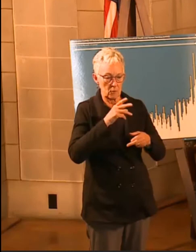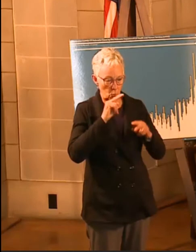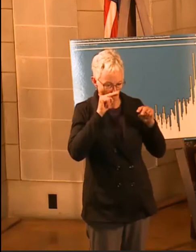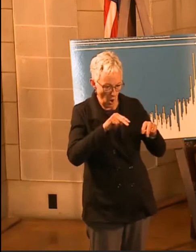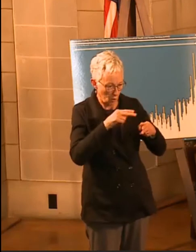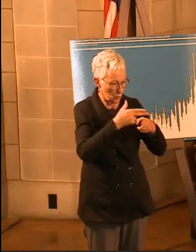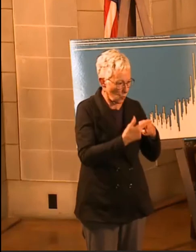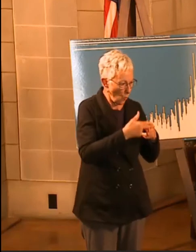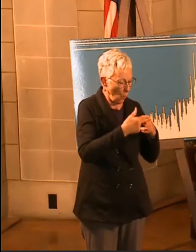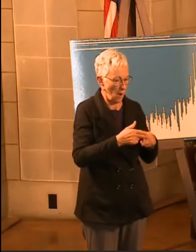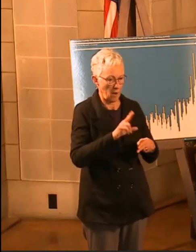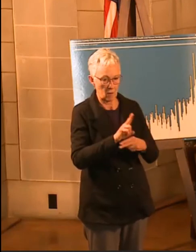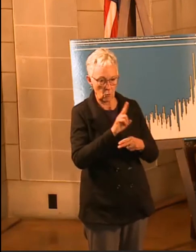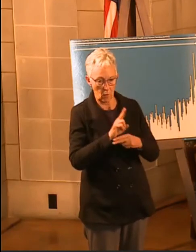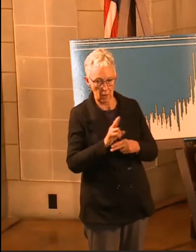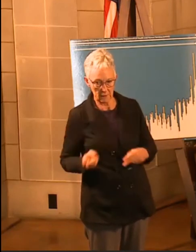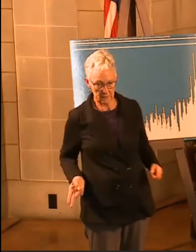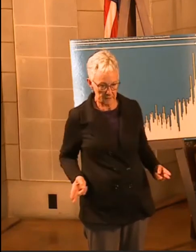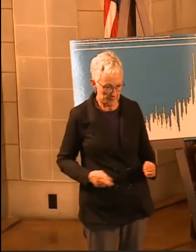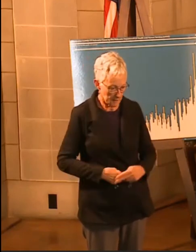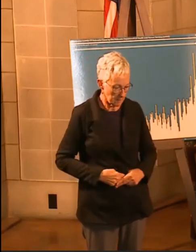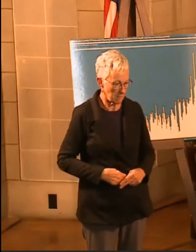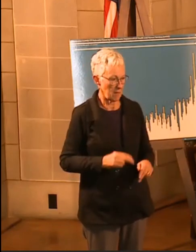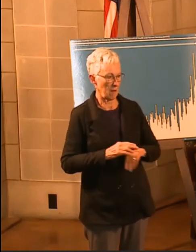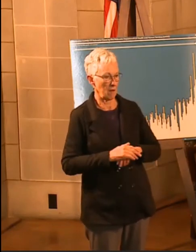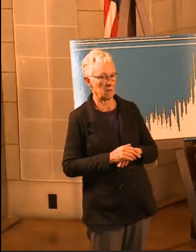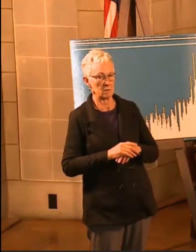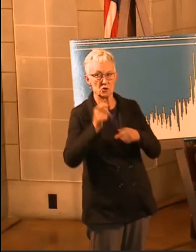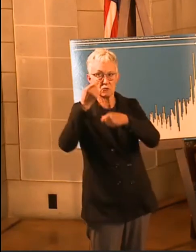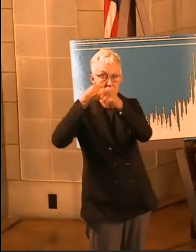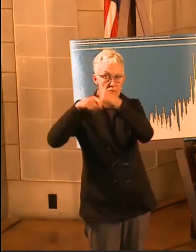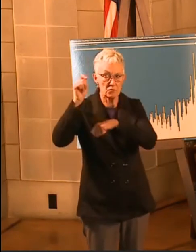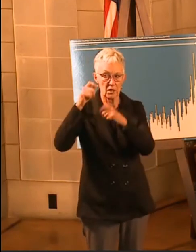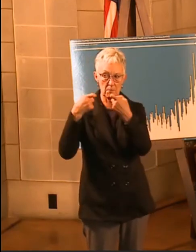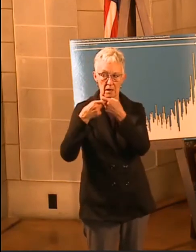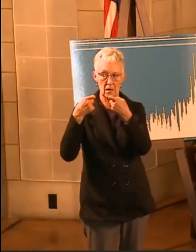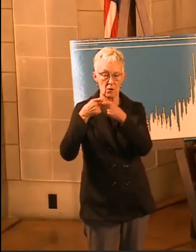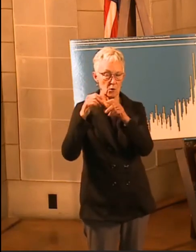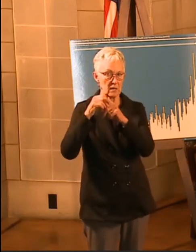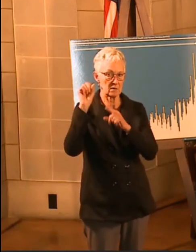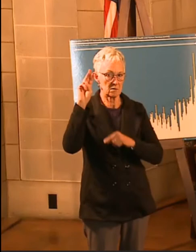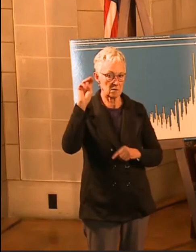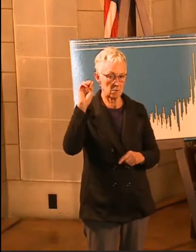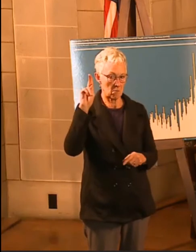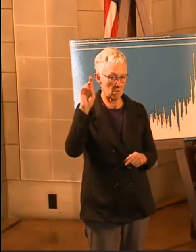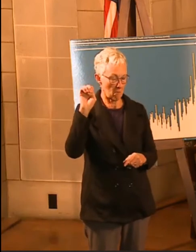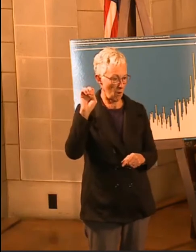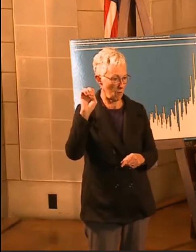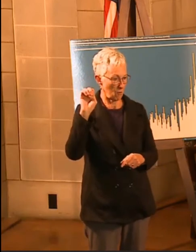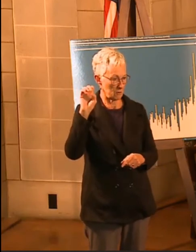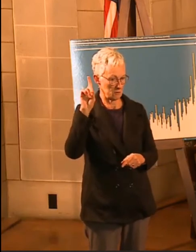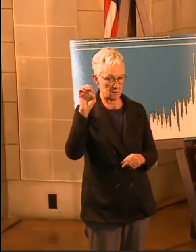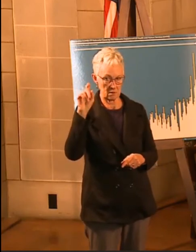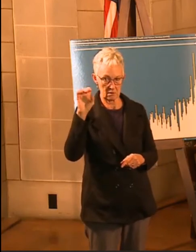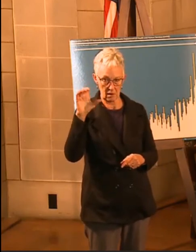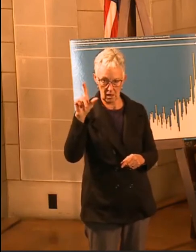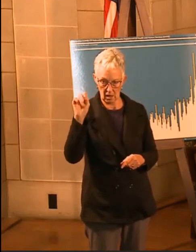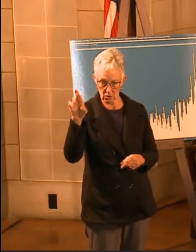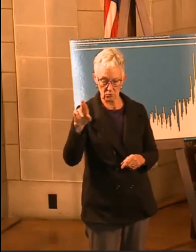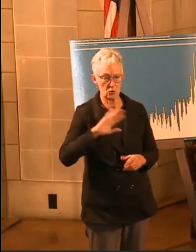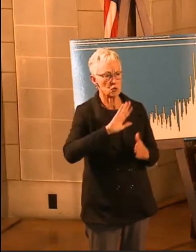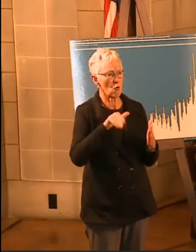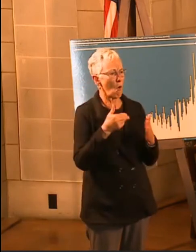belts, and changing the batteries in our smoke detectors. All of the programs, education, and policies that we promote